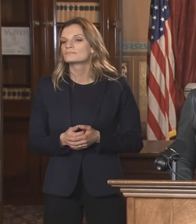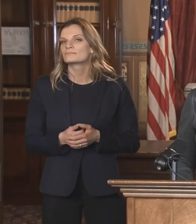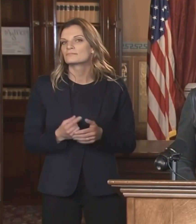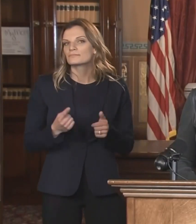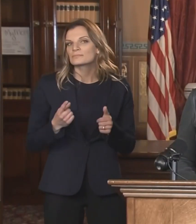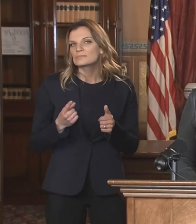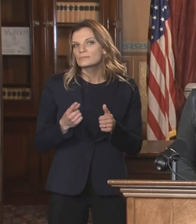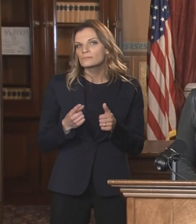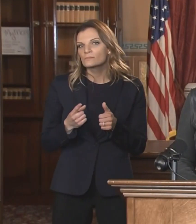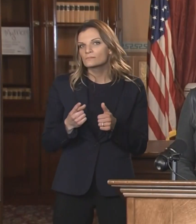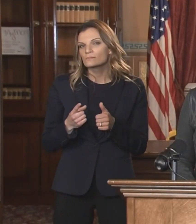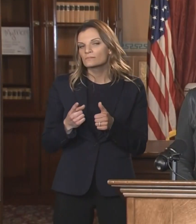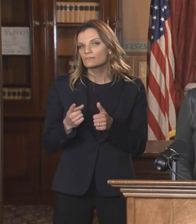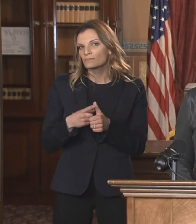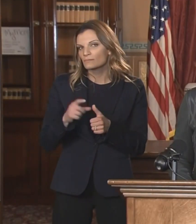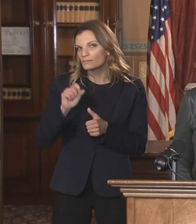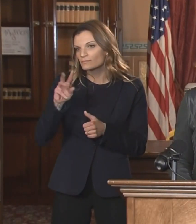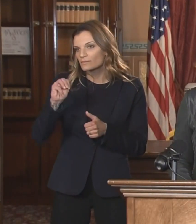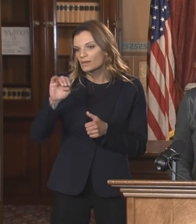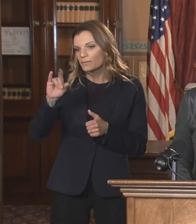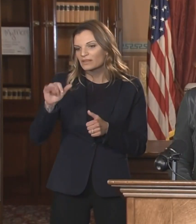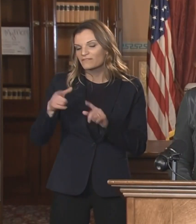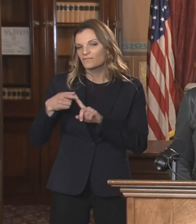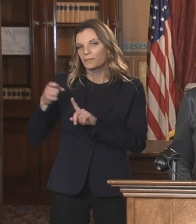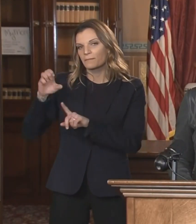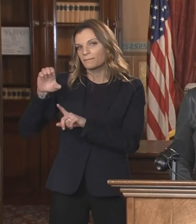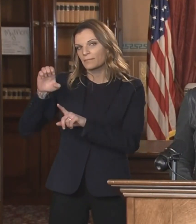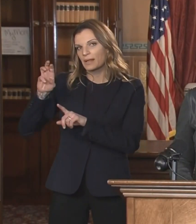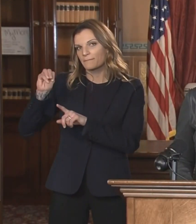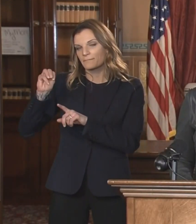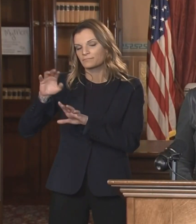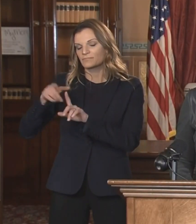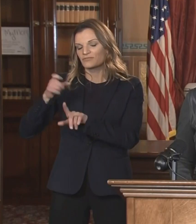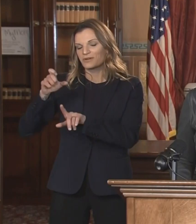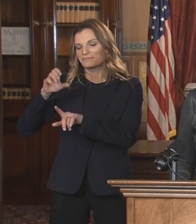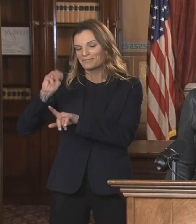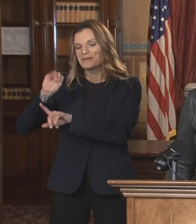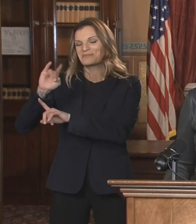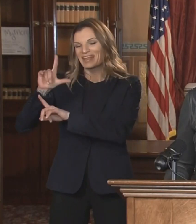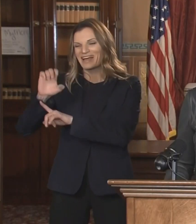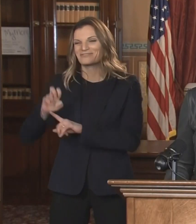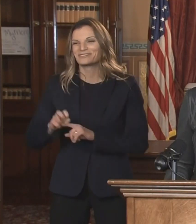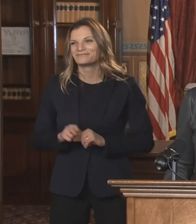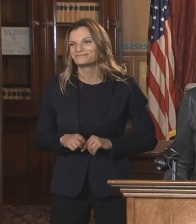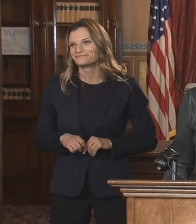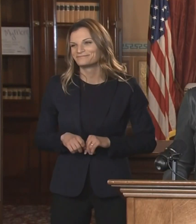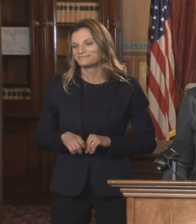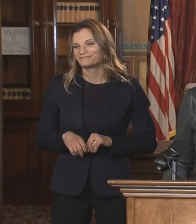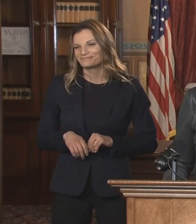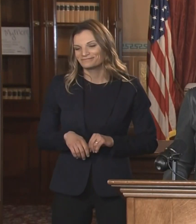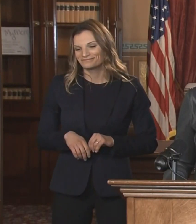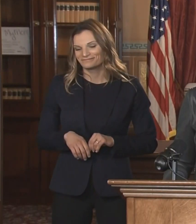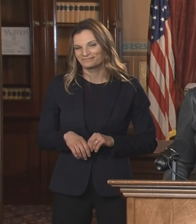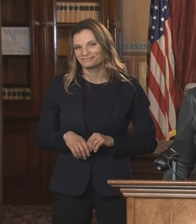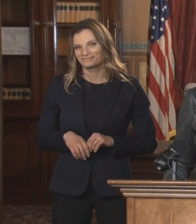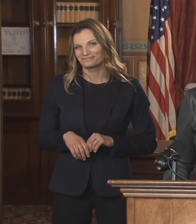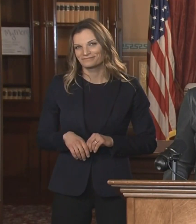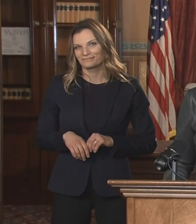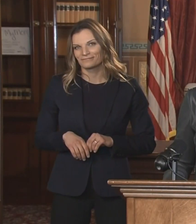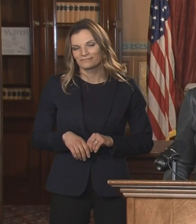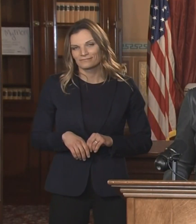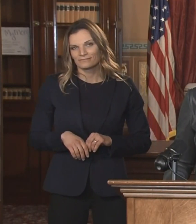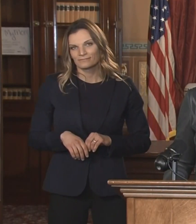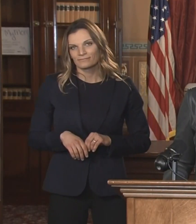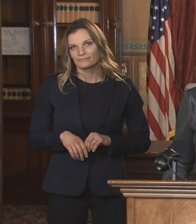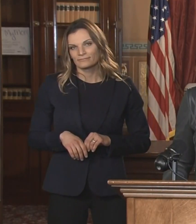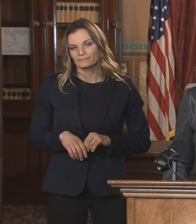The first question will come from Emily Lawler with MLI. Governor, thanks for taking my question. I know that you mentioned the data is